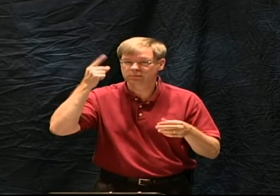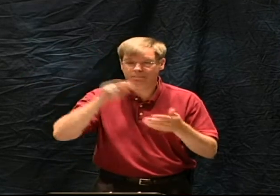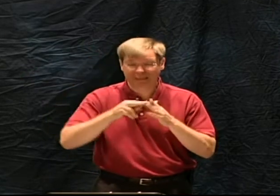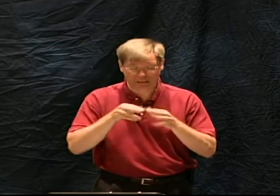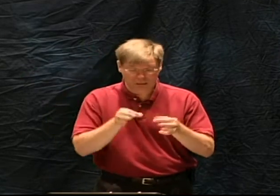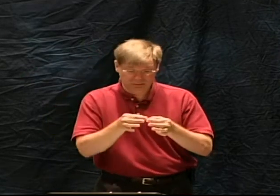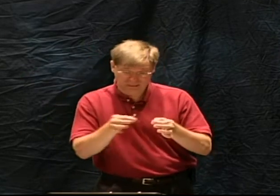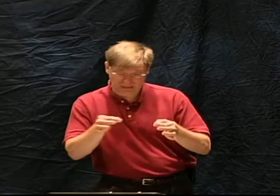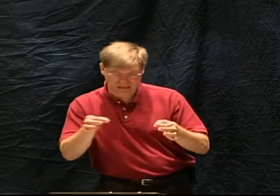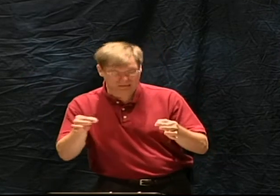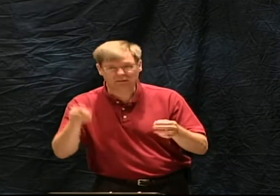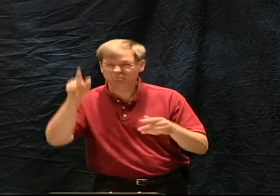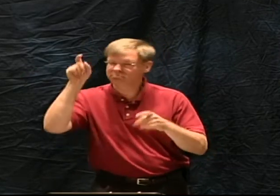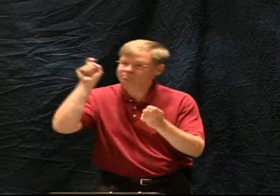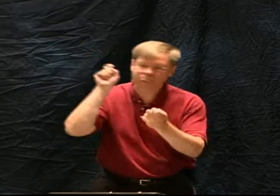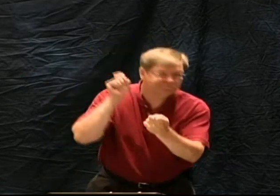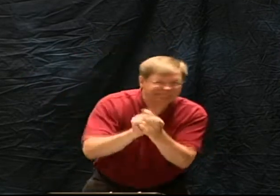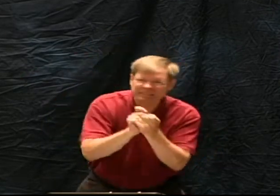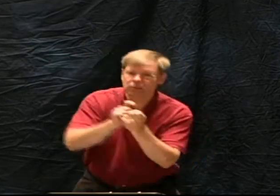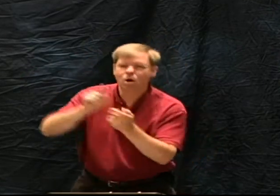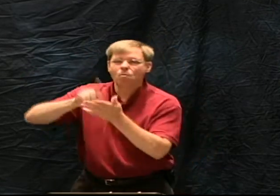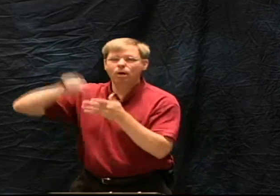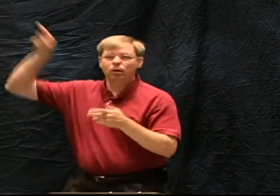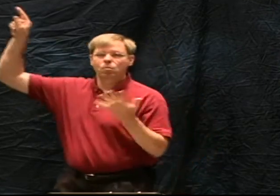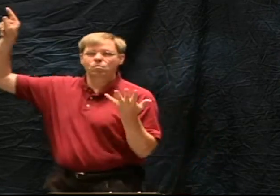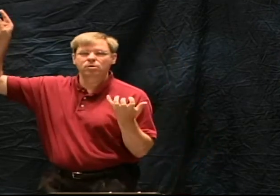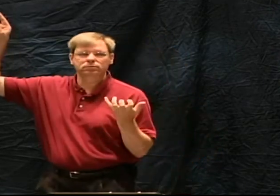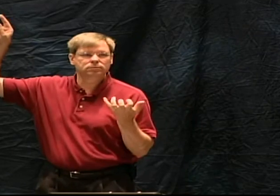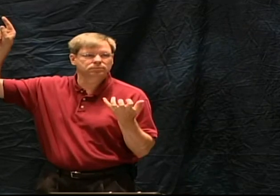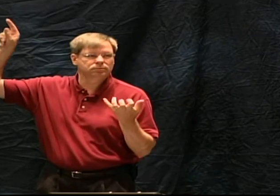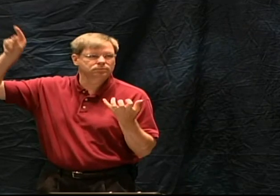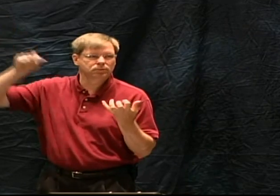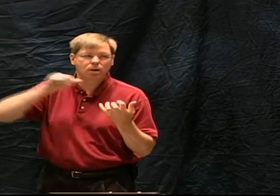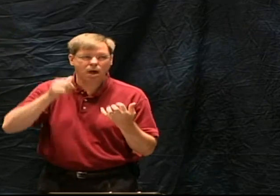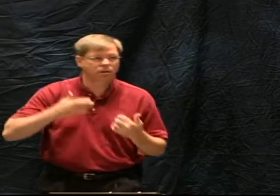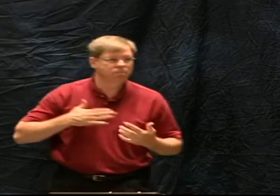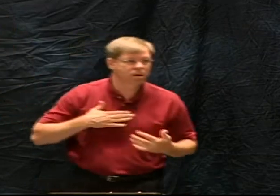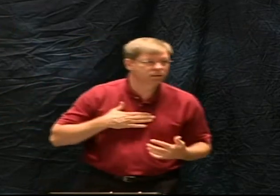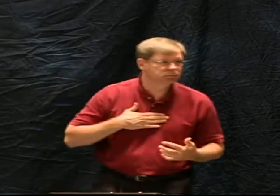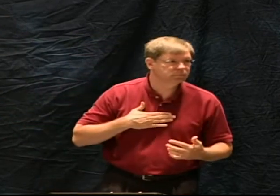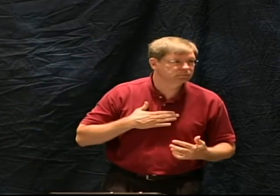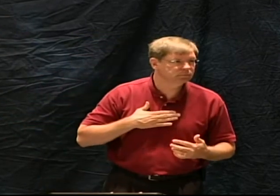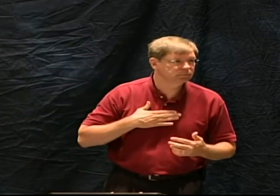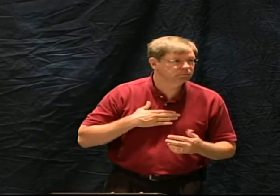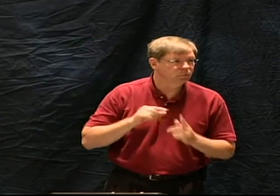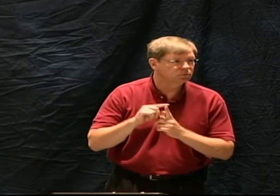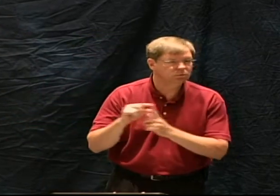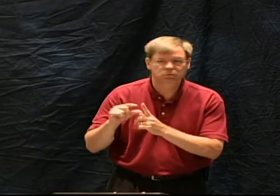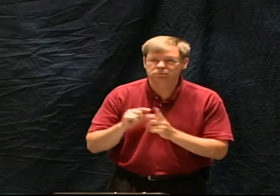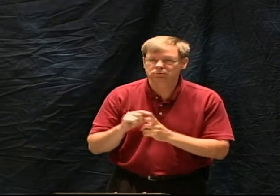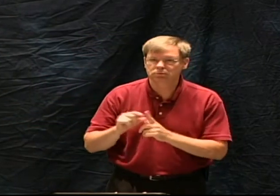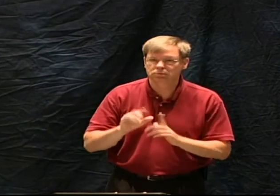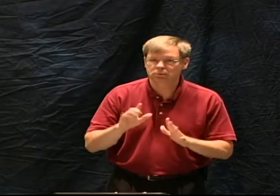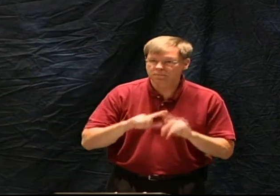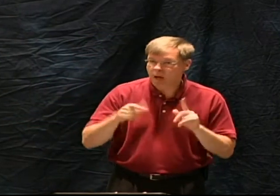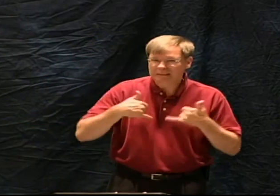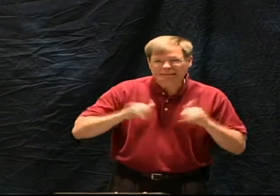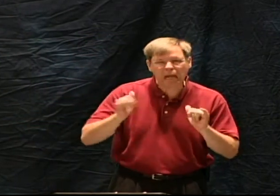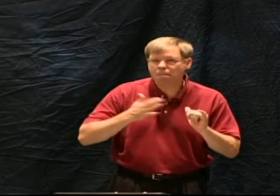in control over what the final product is. But he does not do that